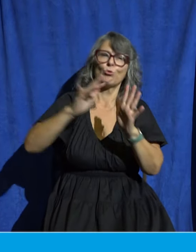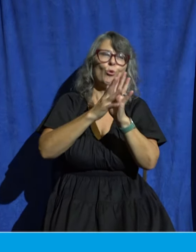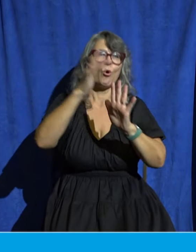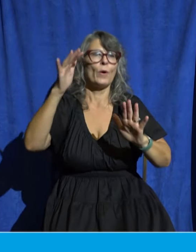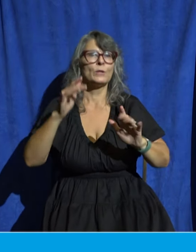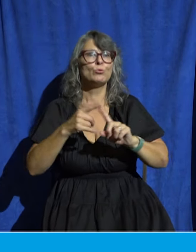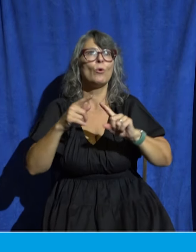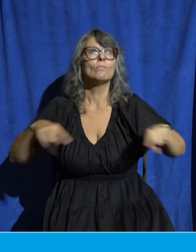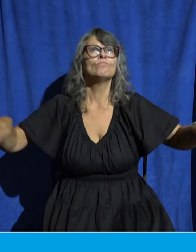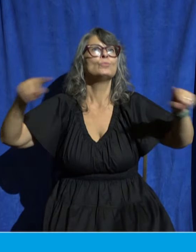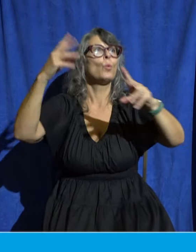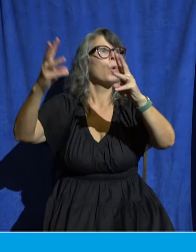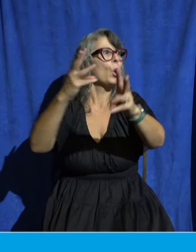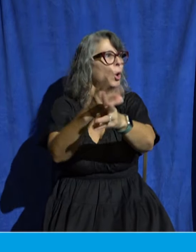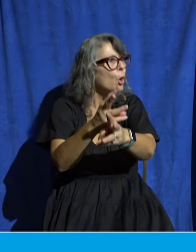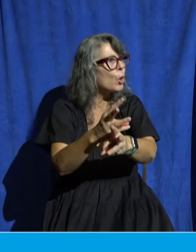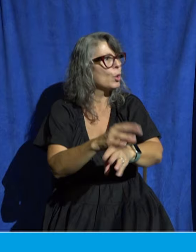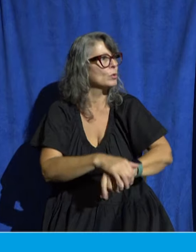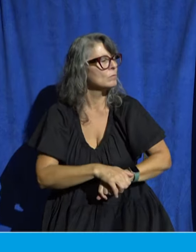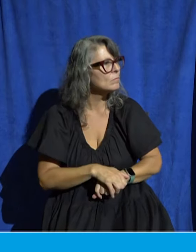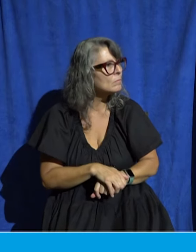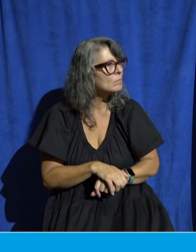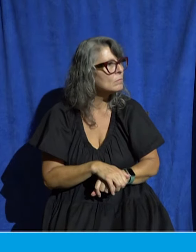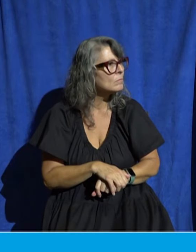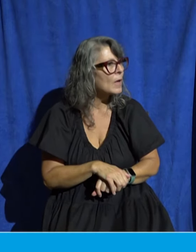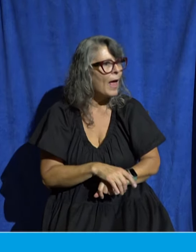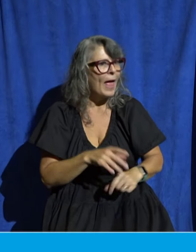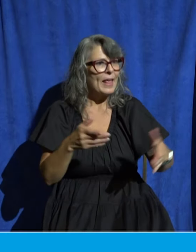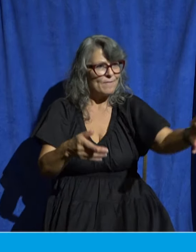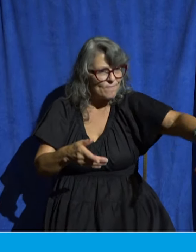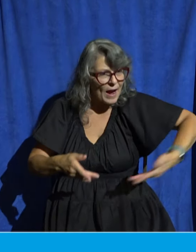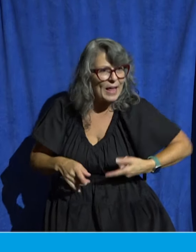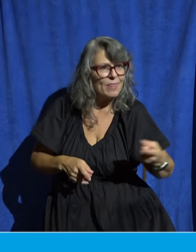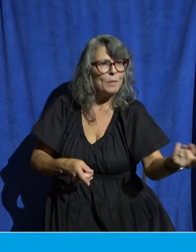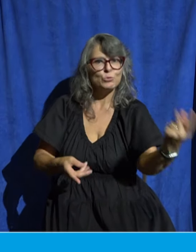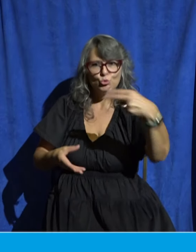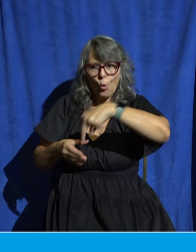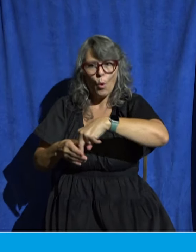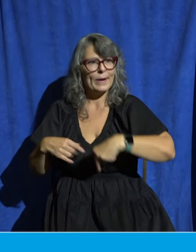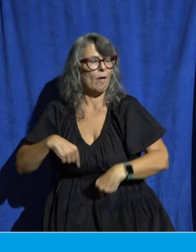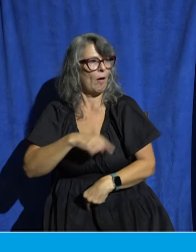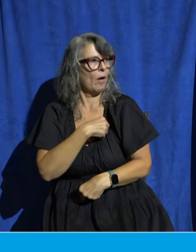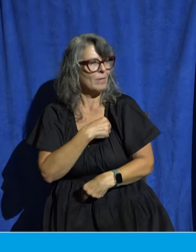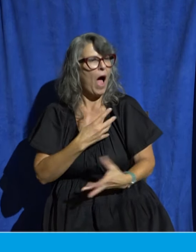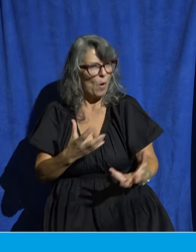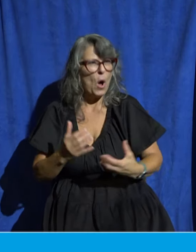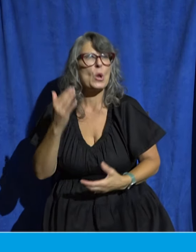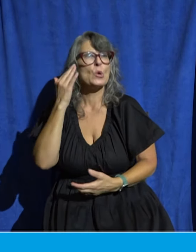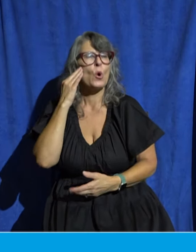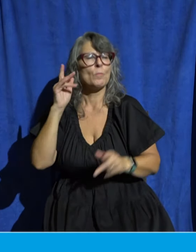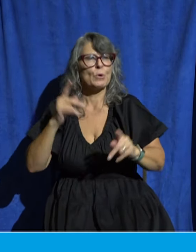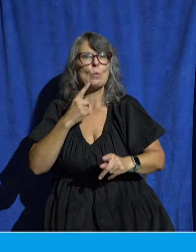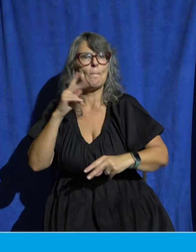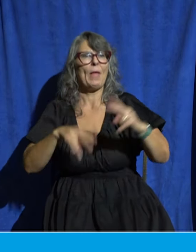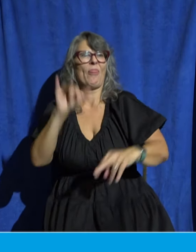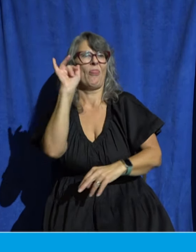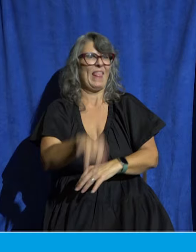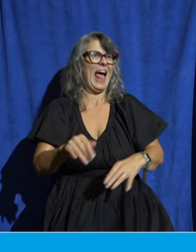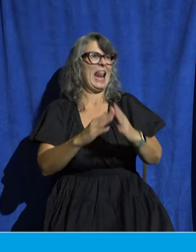them to come know and enjoy and exalt him as well they see that and say I want to know the one who built that house I want to know that